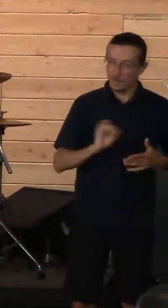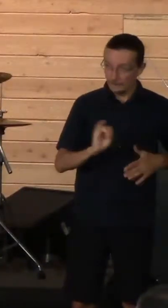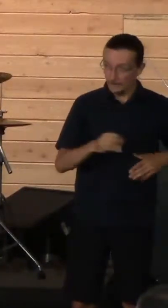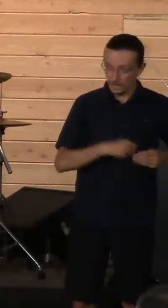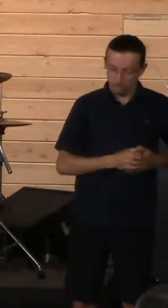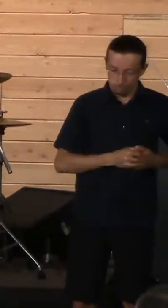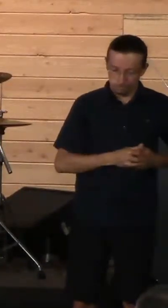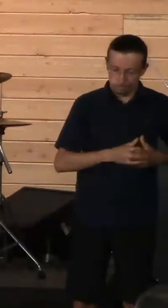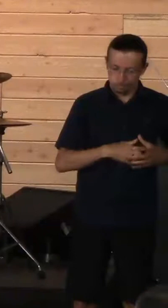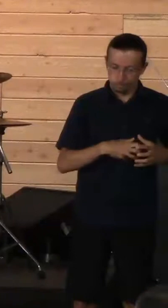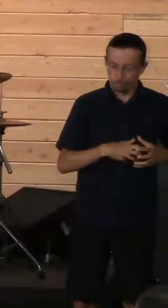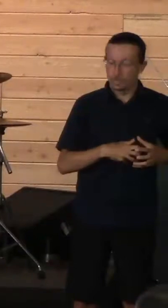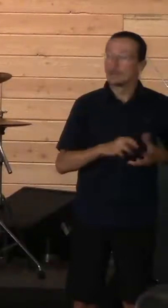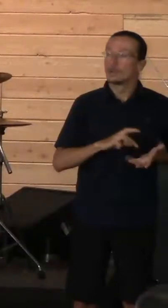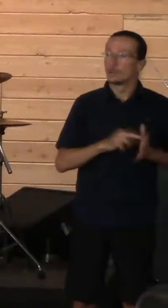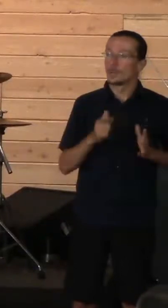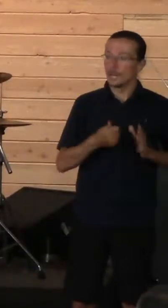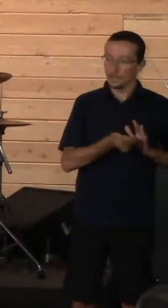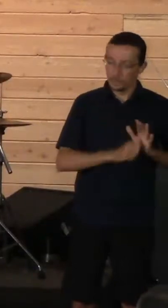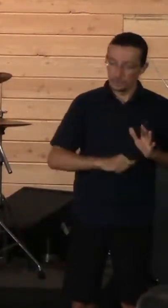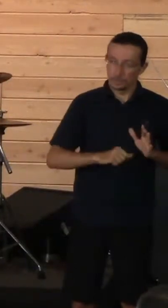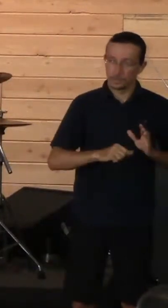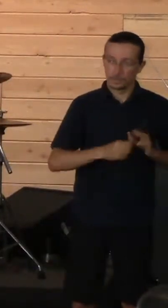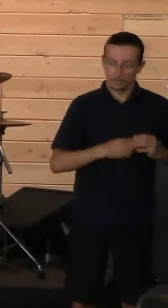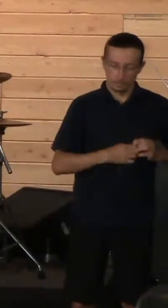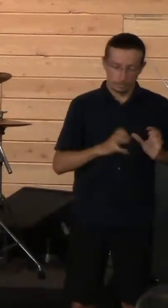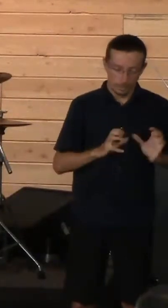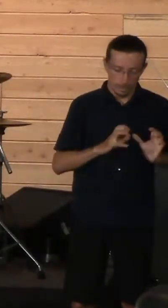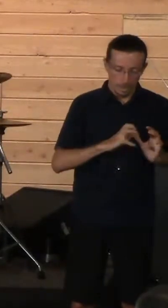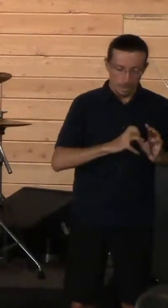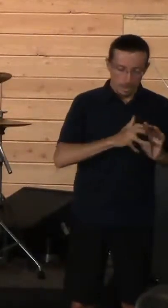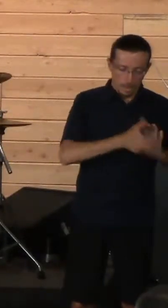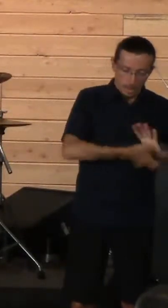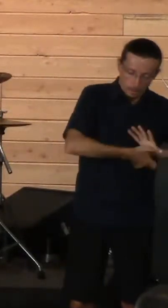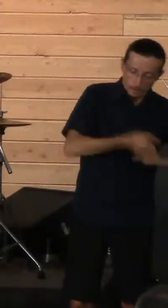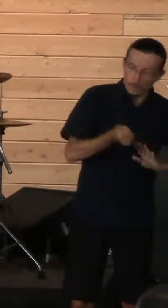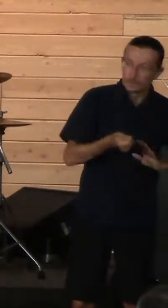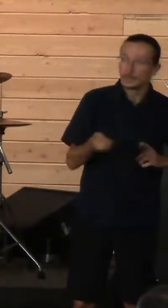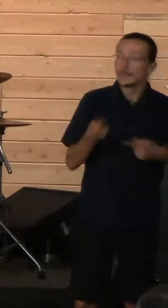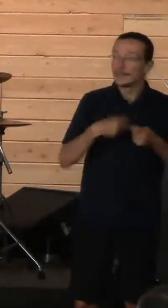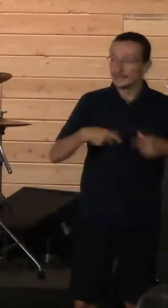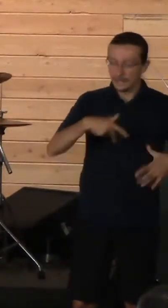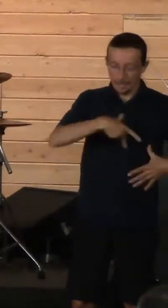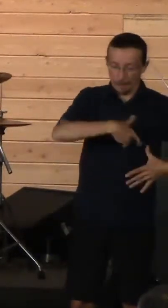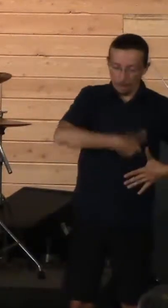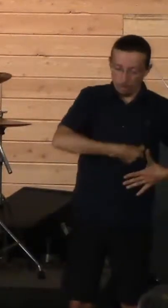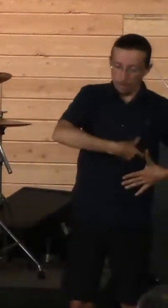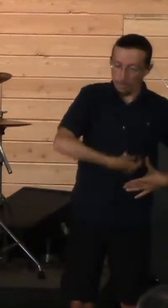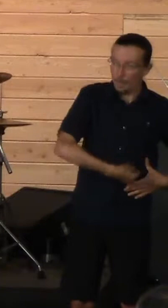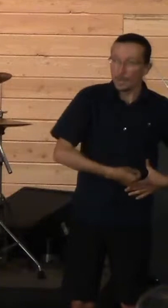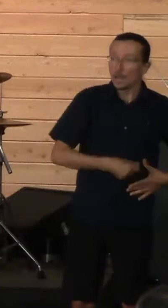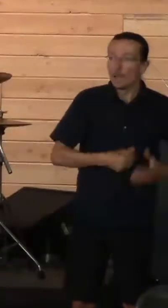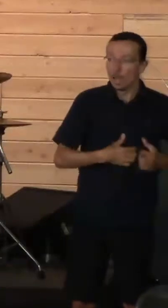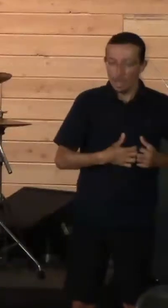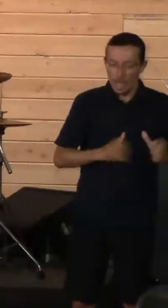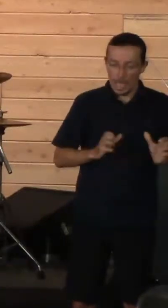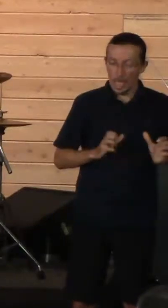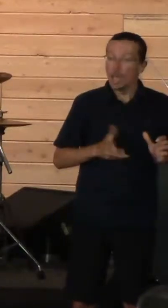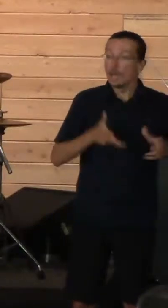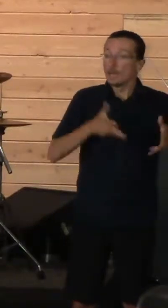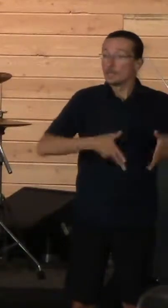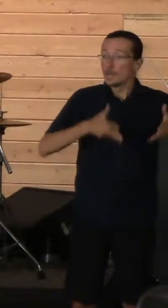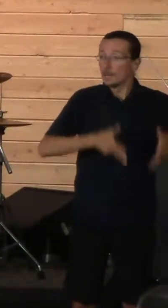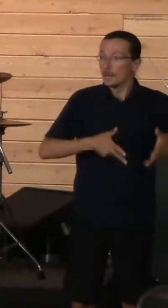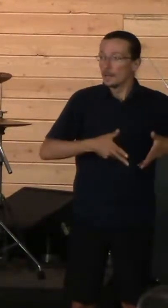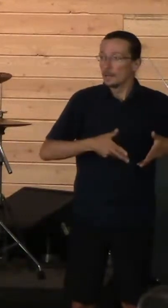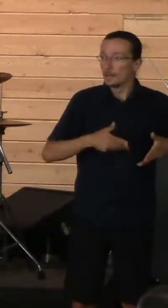had to surgically go in and clean it out. And instead of stapling it, they left the wound open for it